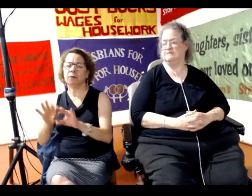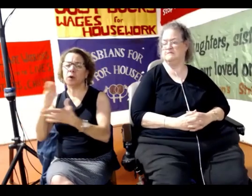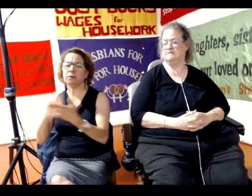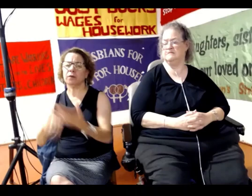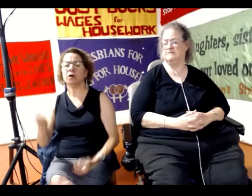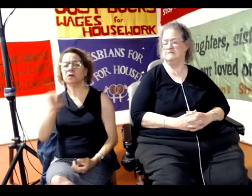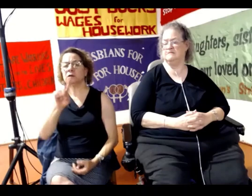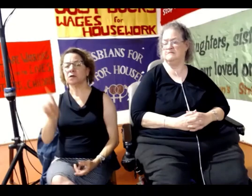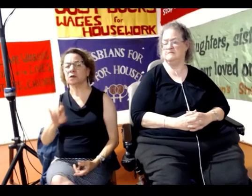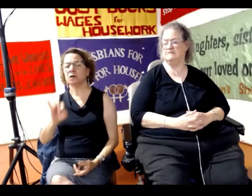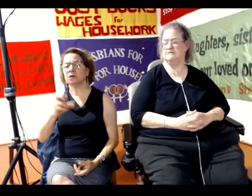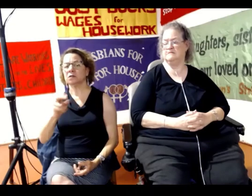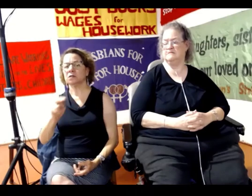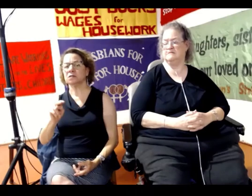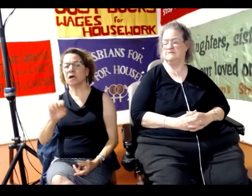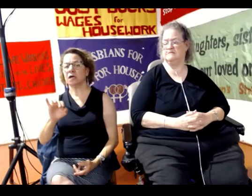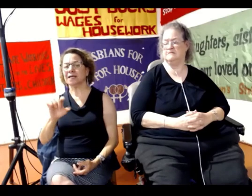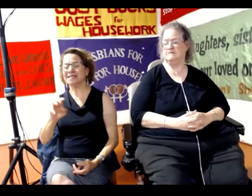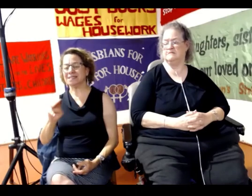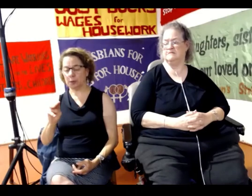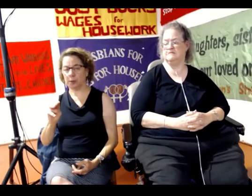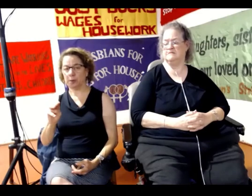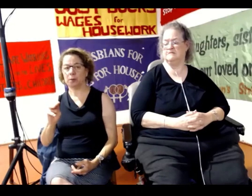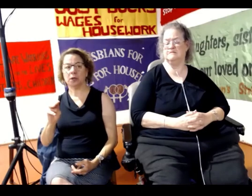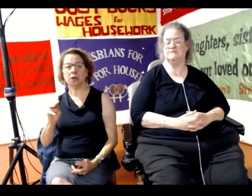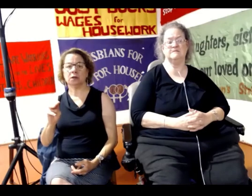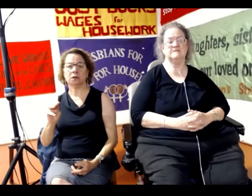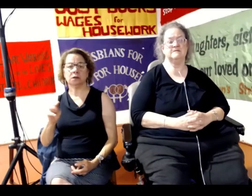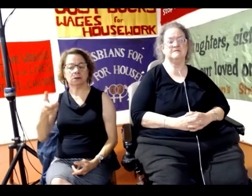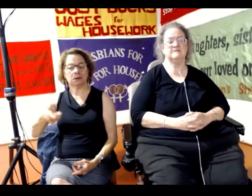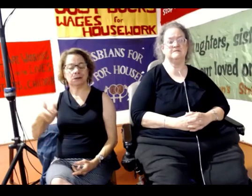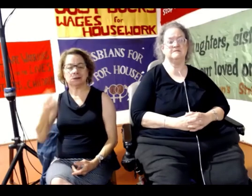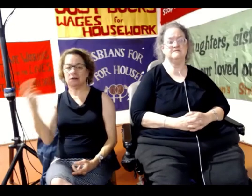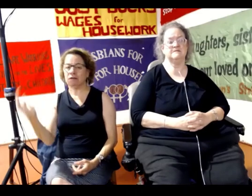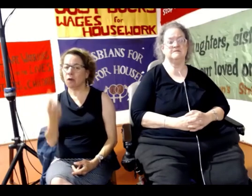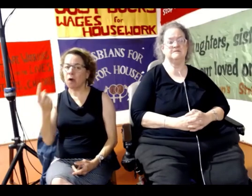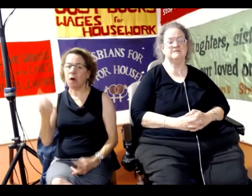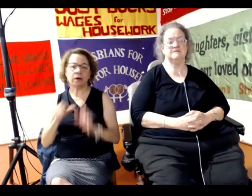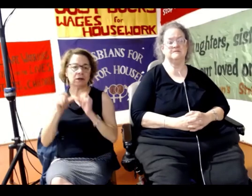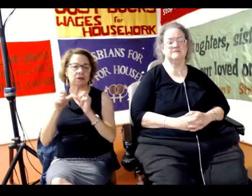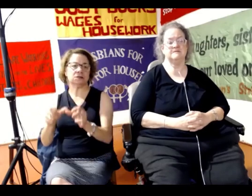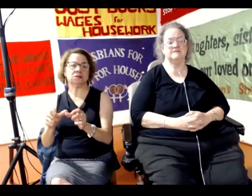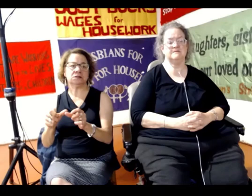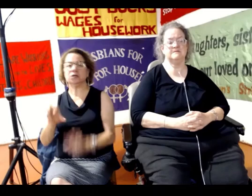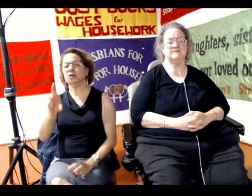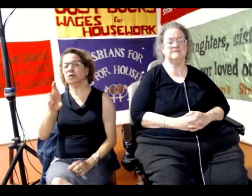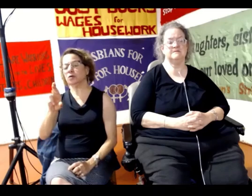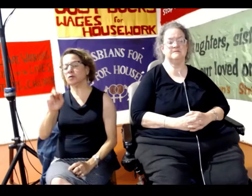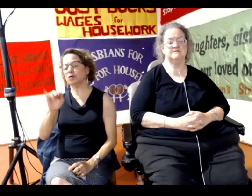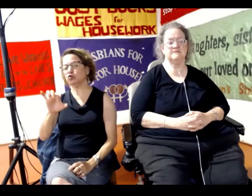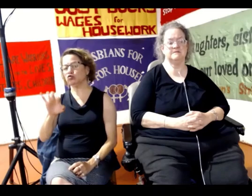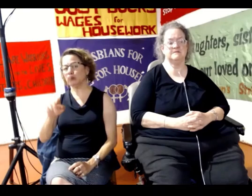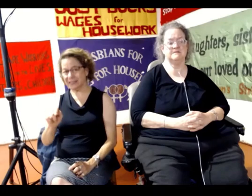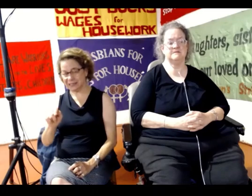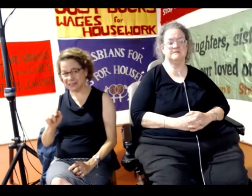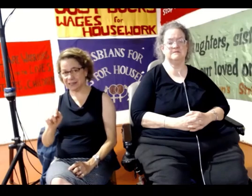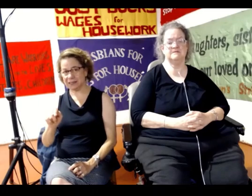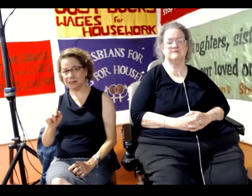Zionism always was and continues to be a racist and